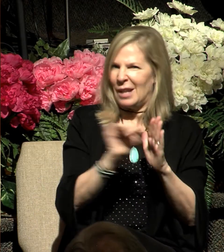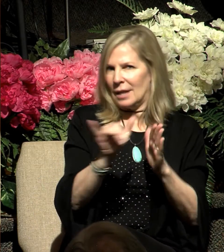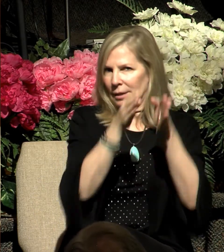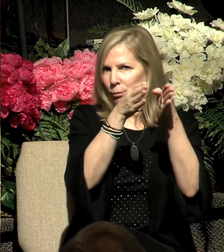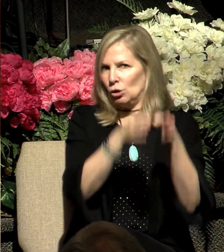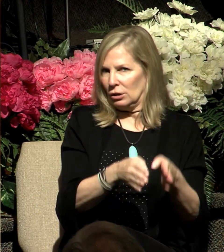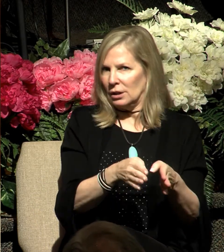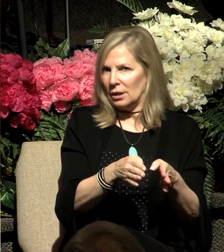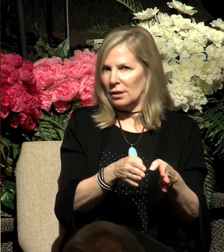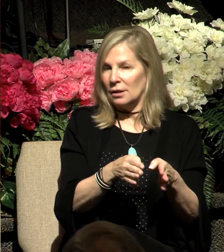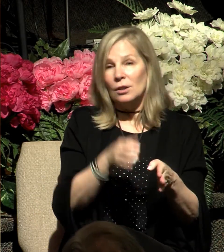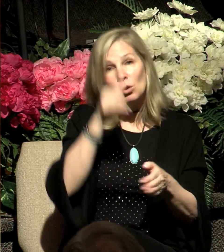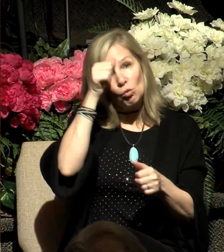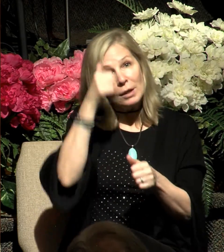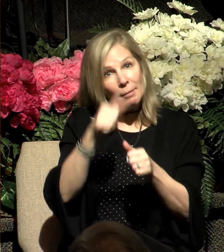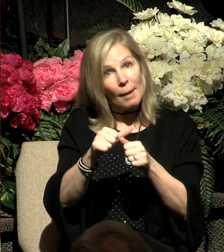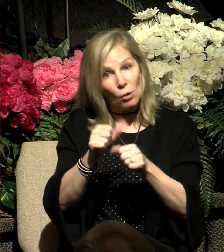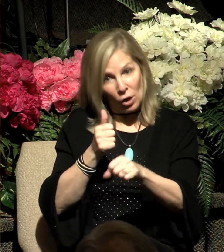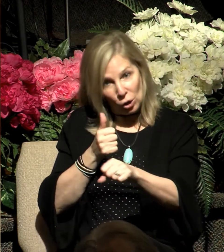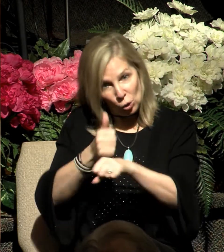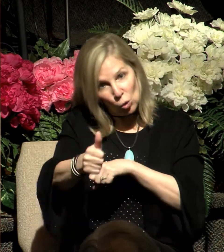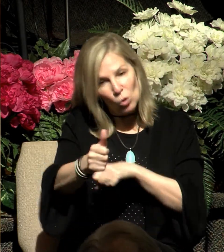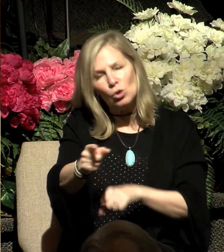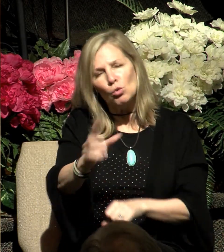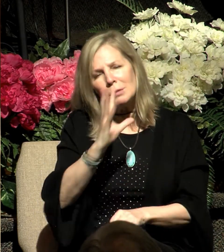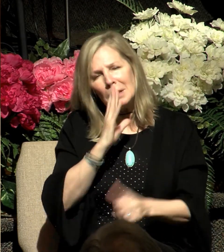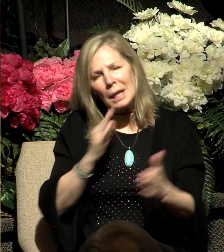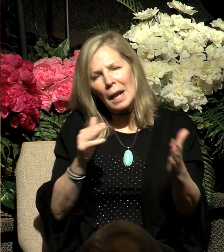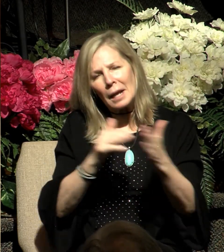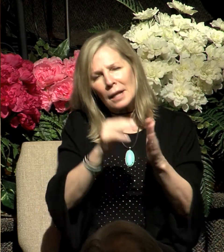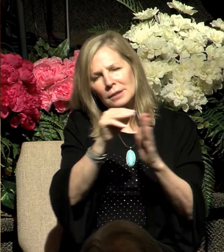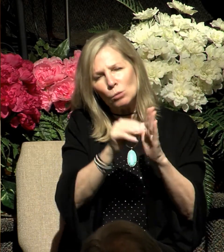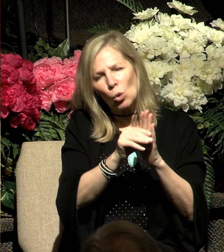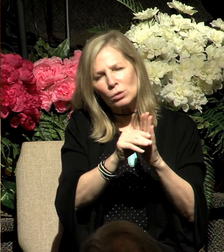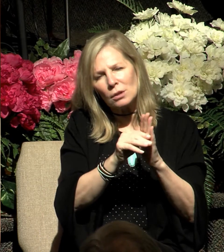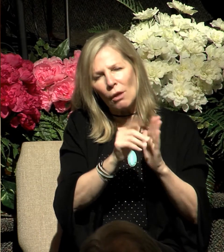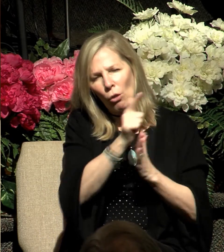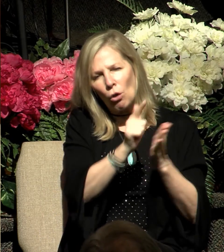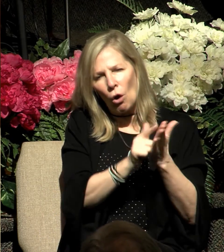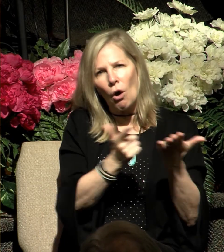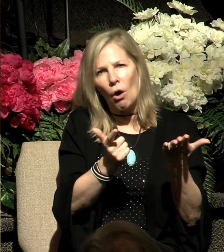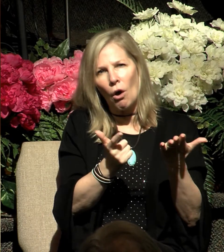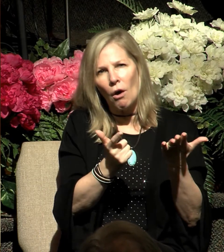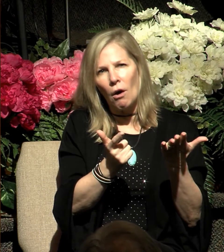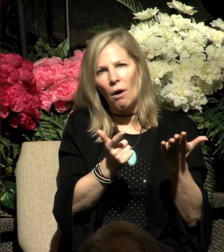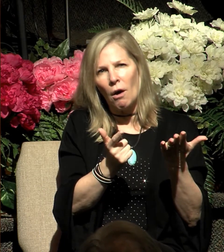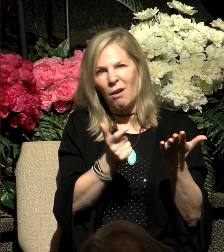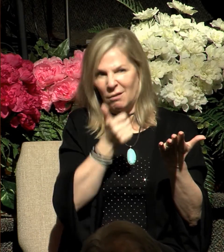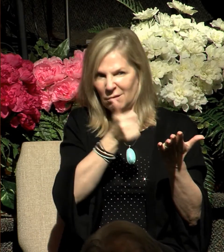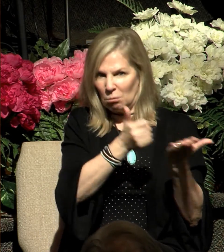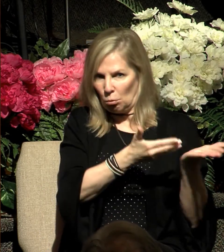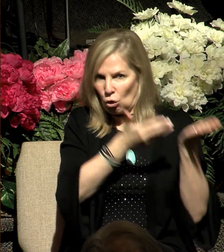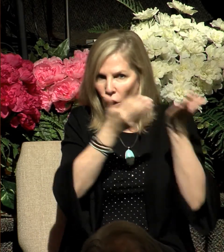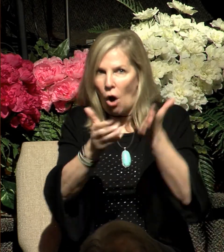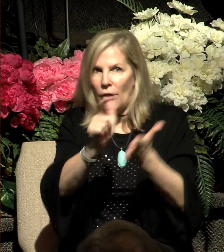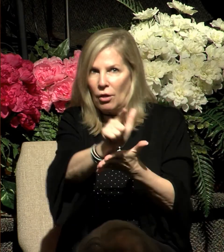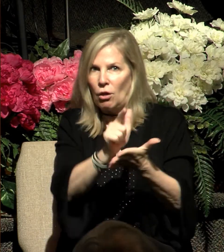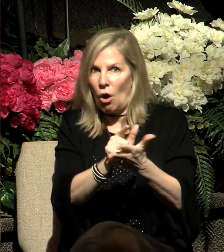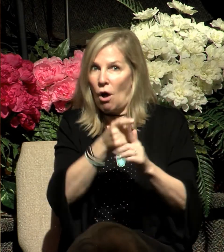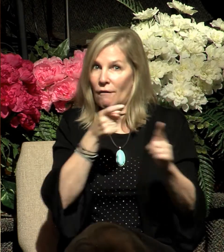he's been accused of speaking against Moses as the lawgiver. The one who delivered the law from God to the people.